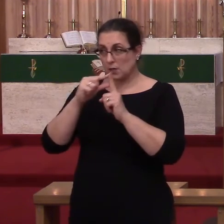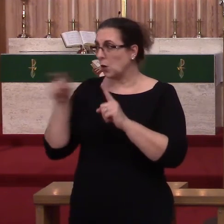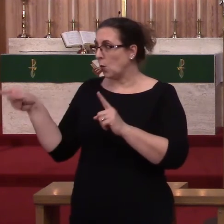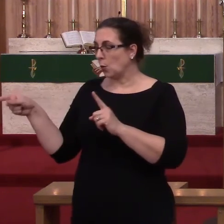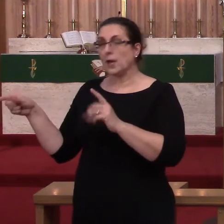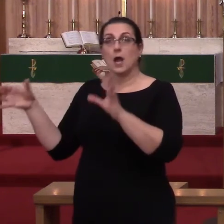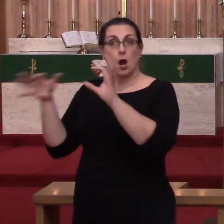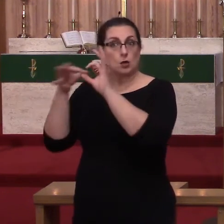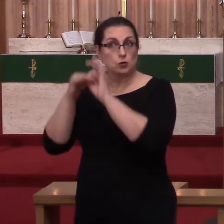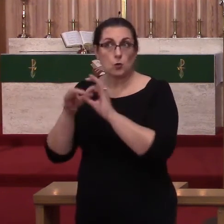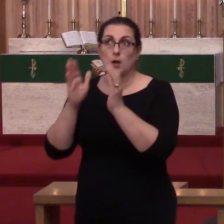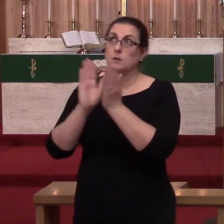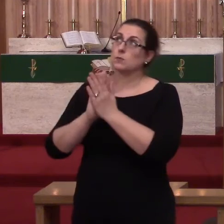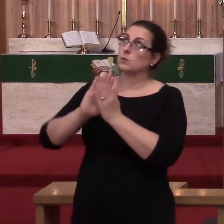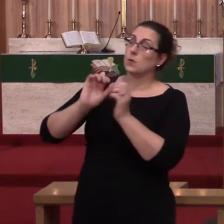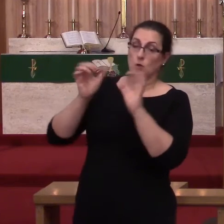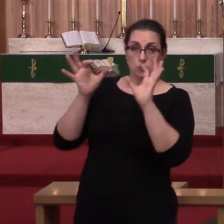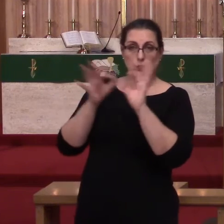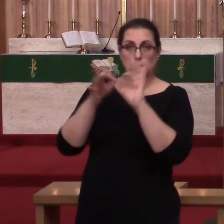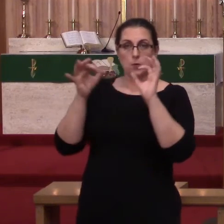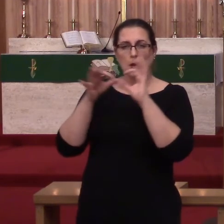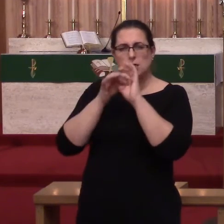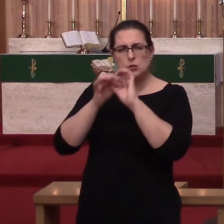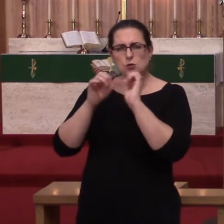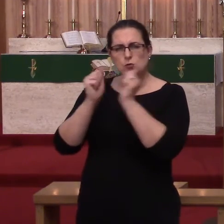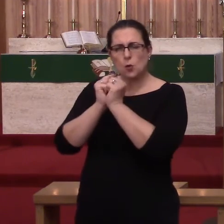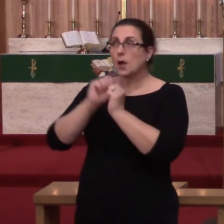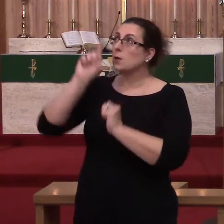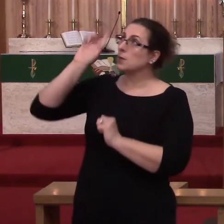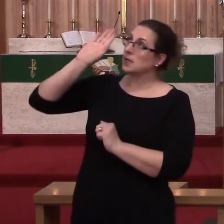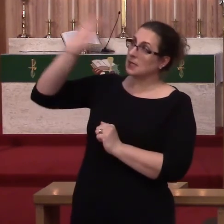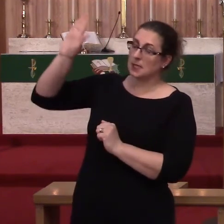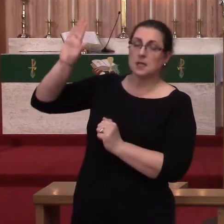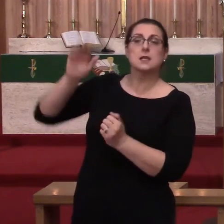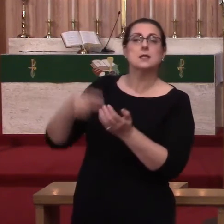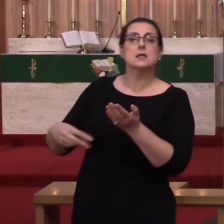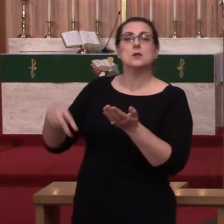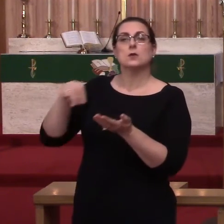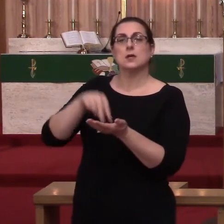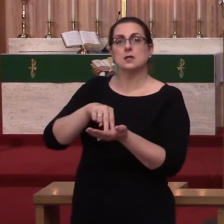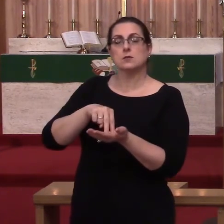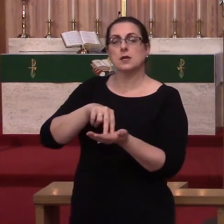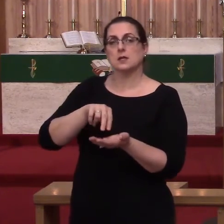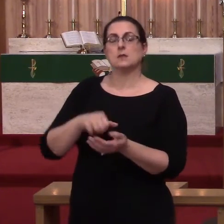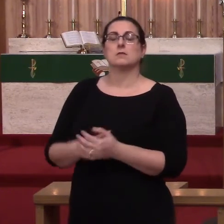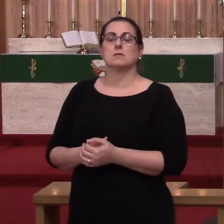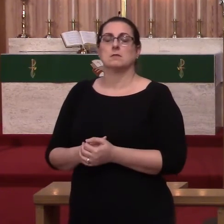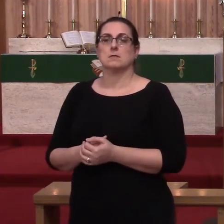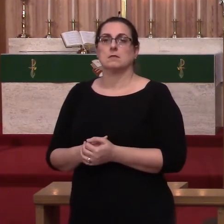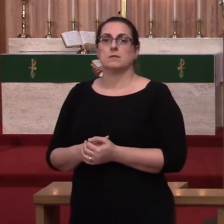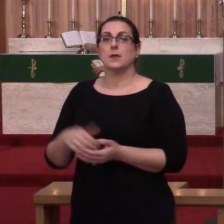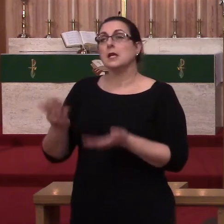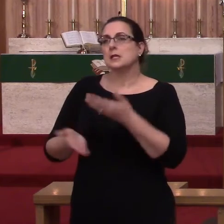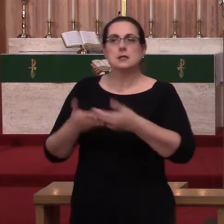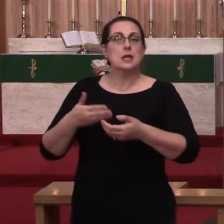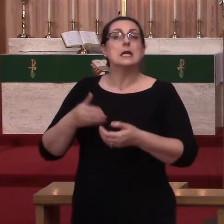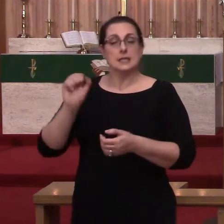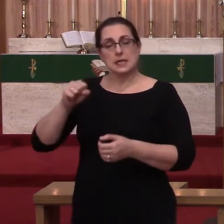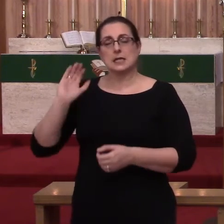we are given the comfort and assurance that we are joined with Christ, and though we or our loved ones may die, because we are